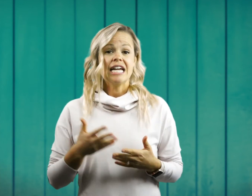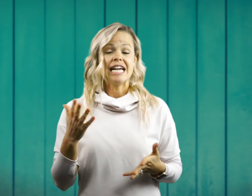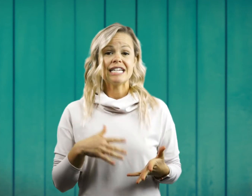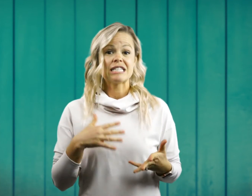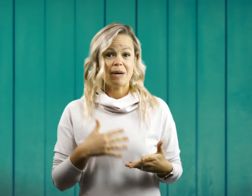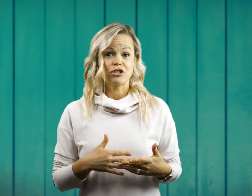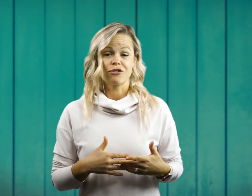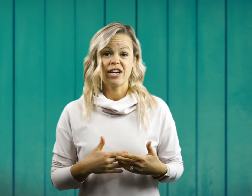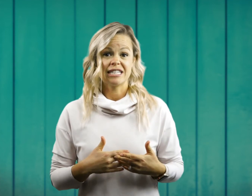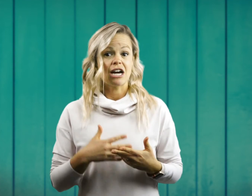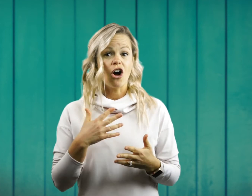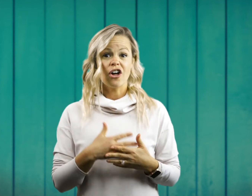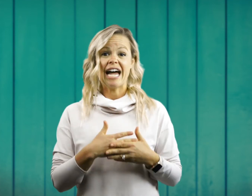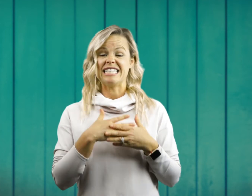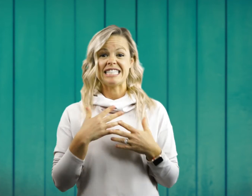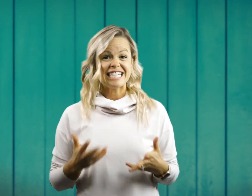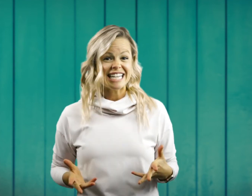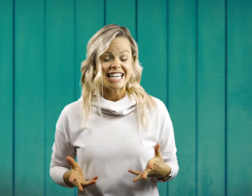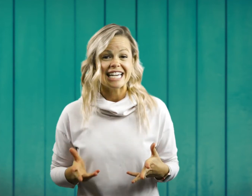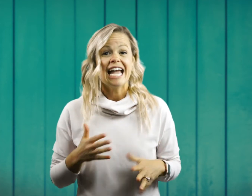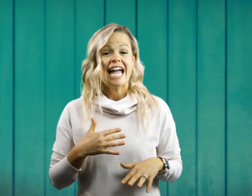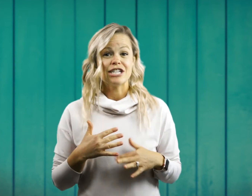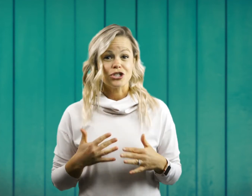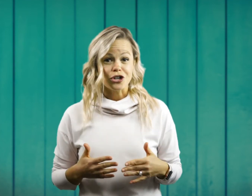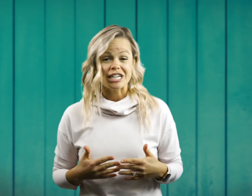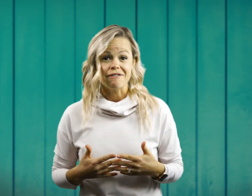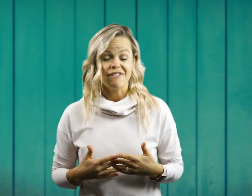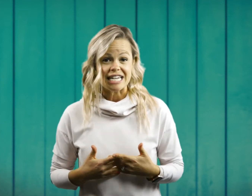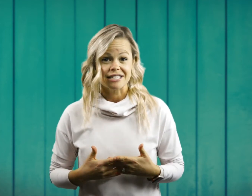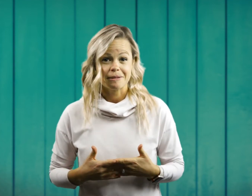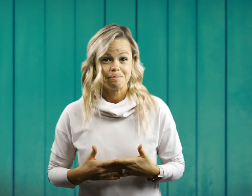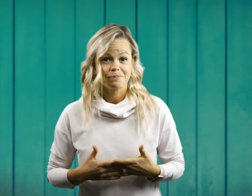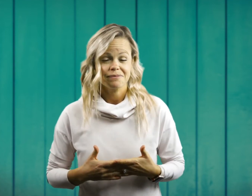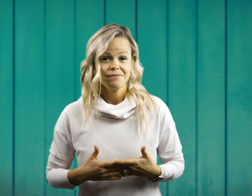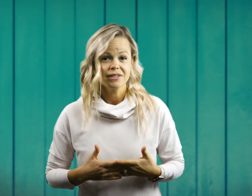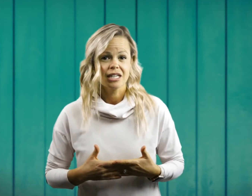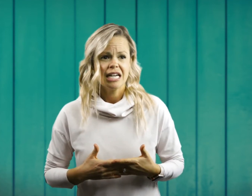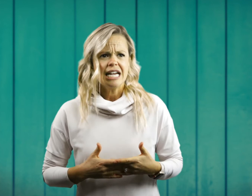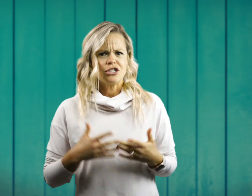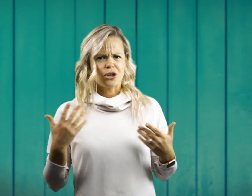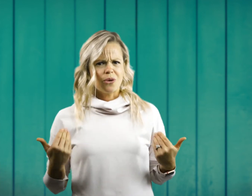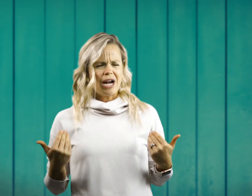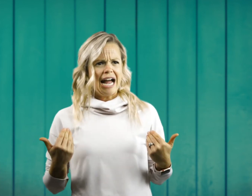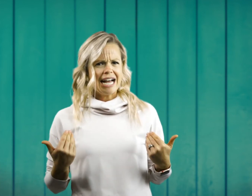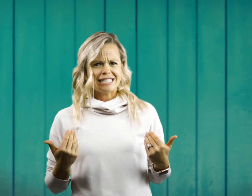his special friends all had stinky and dirty feet. So as